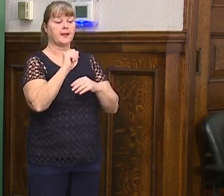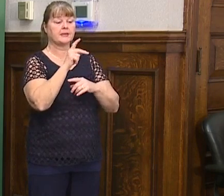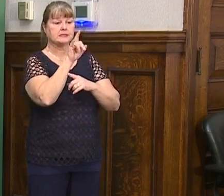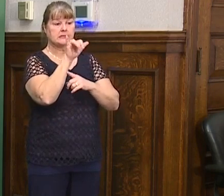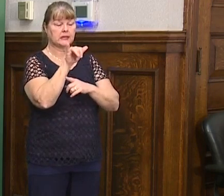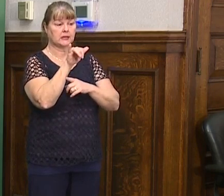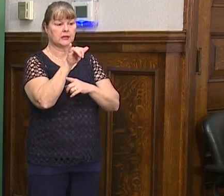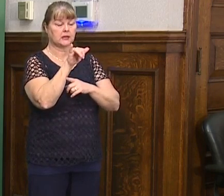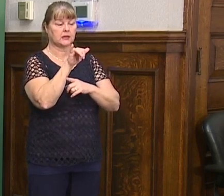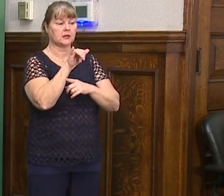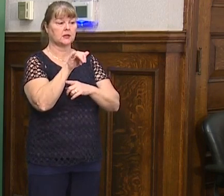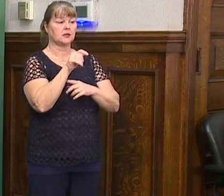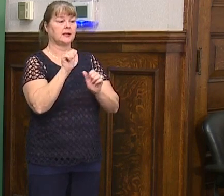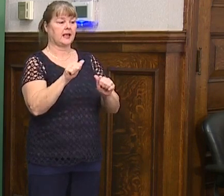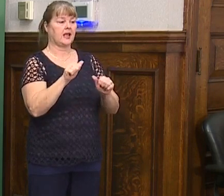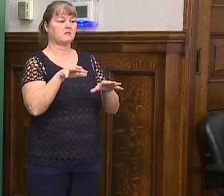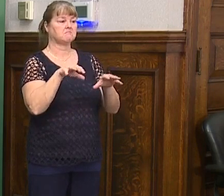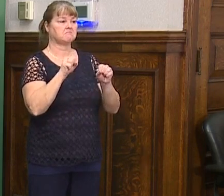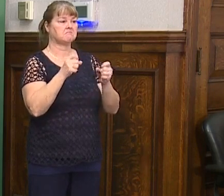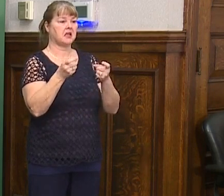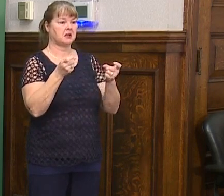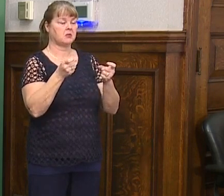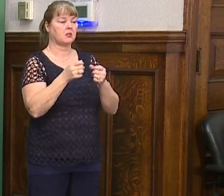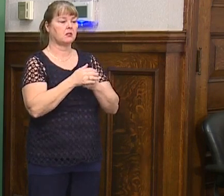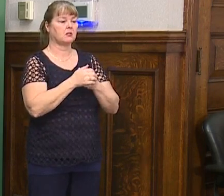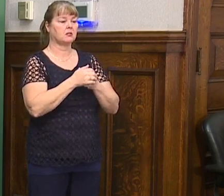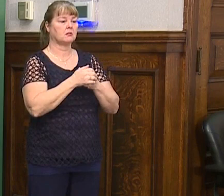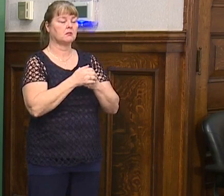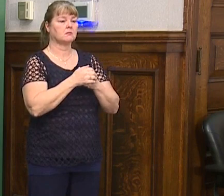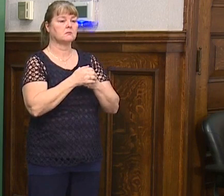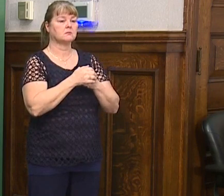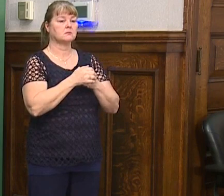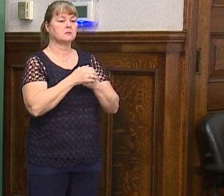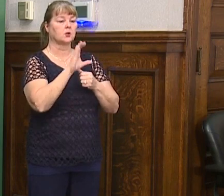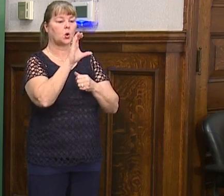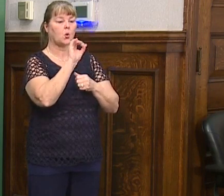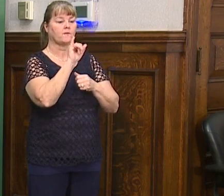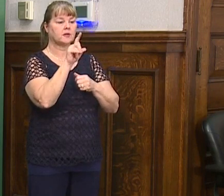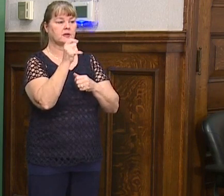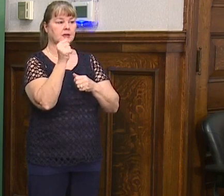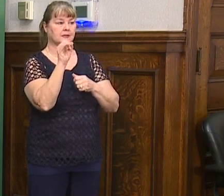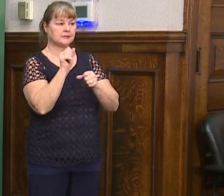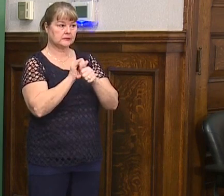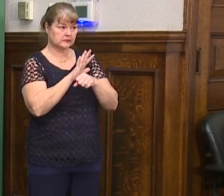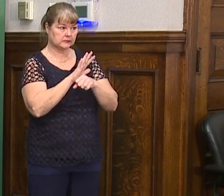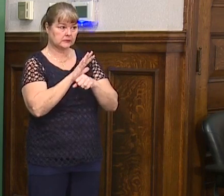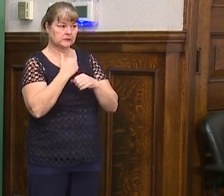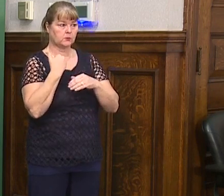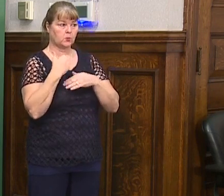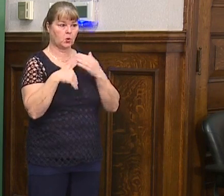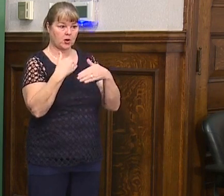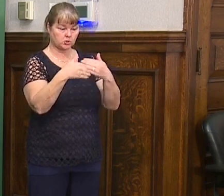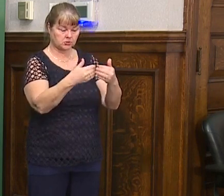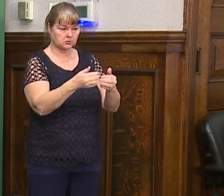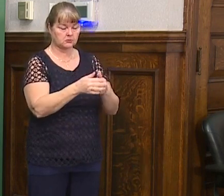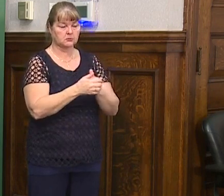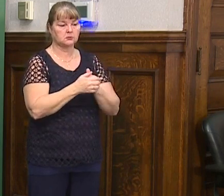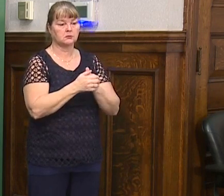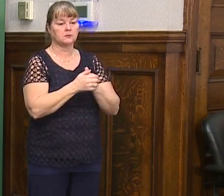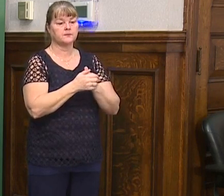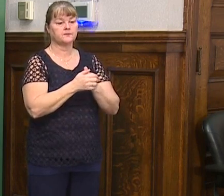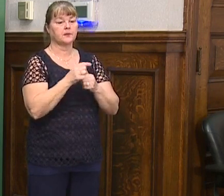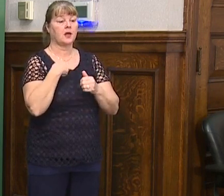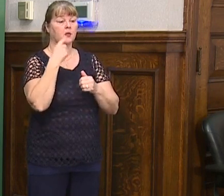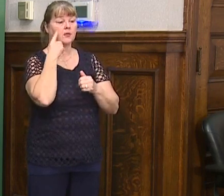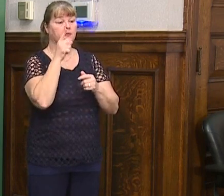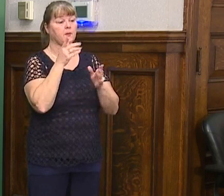um, sufficient to handle, um, the COVID 19 progression. Um, I